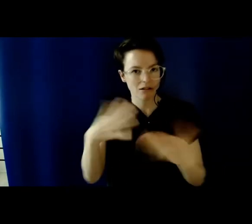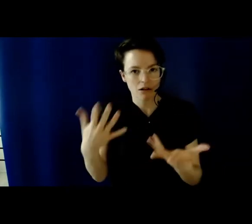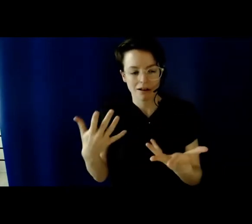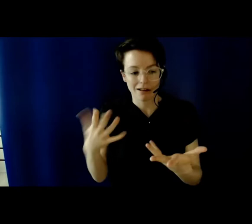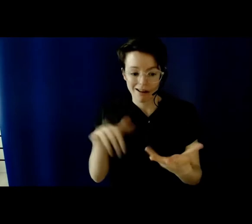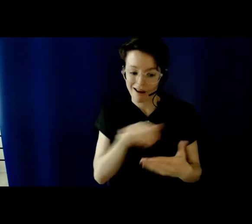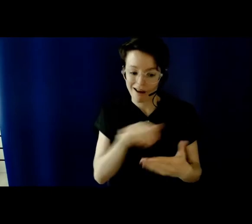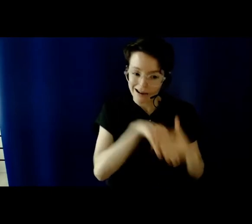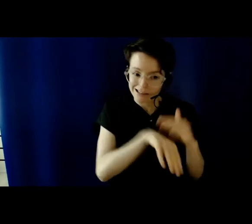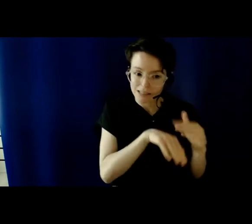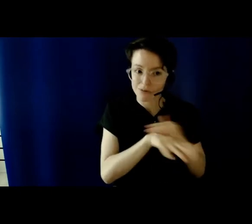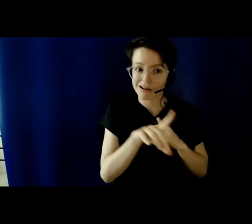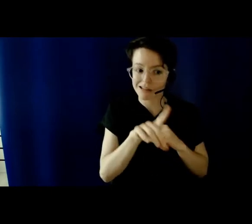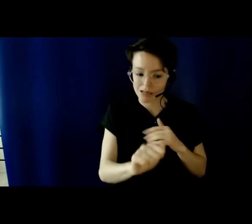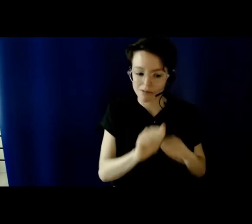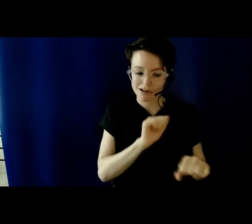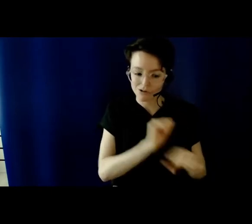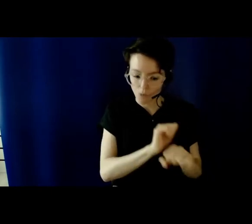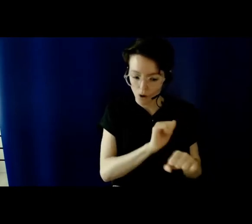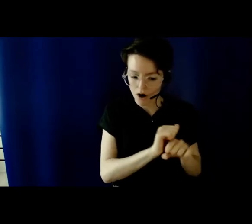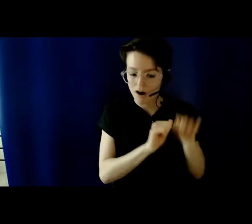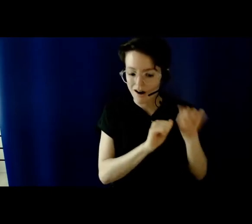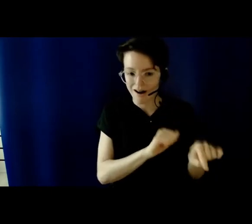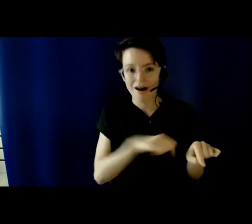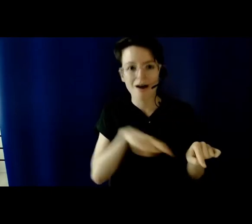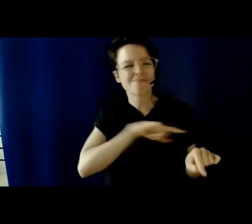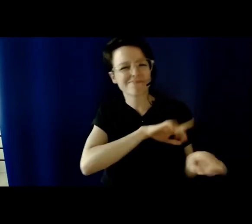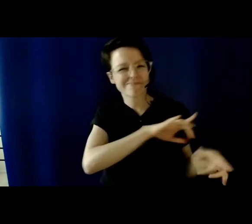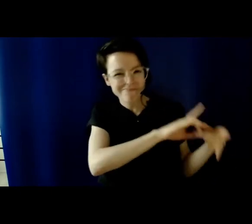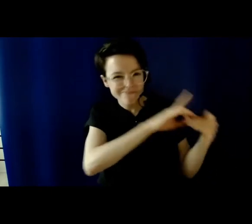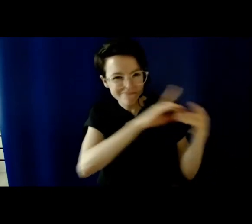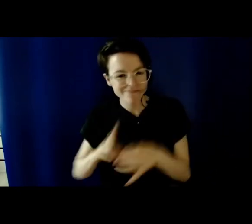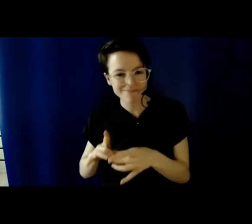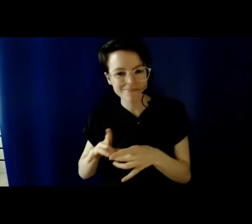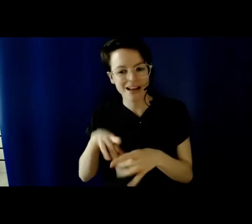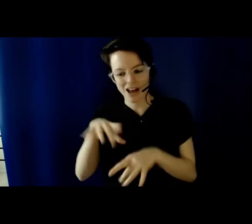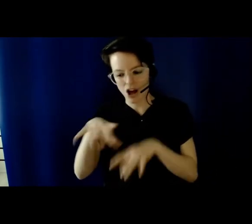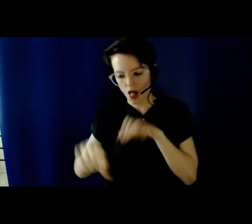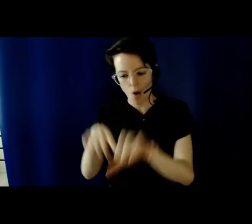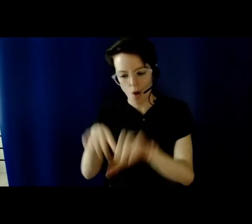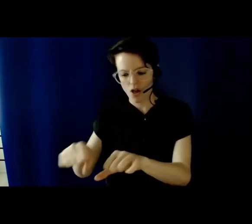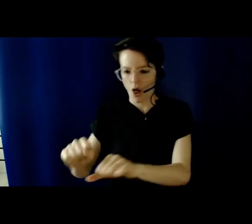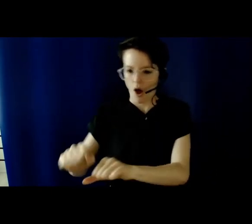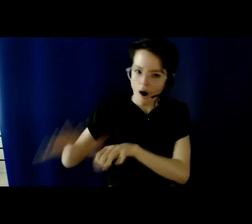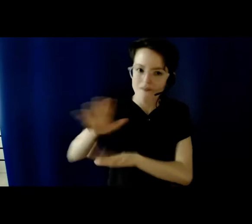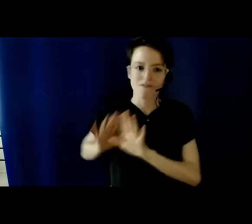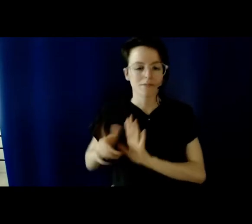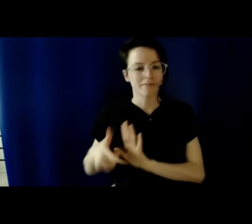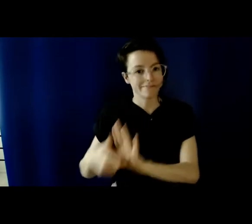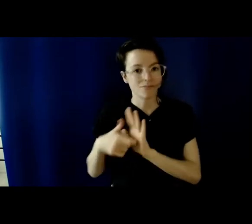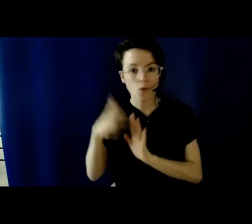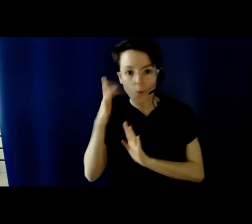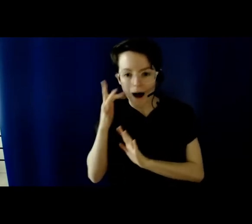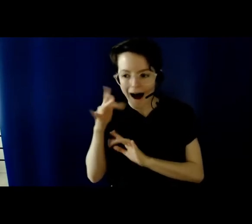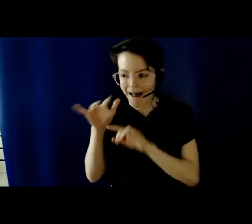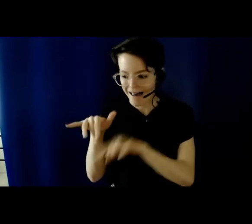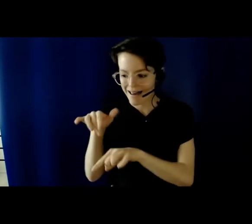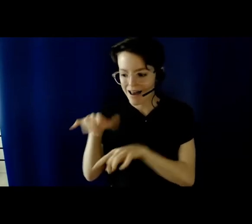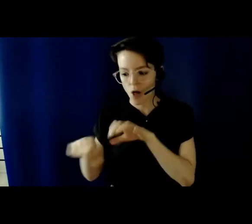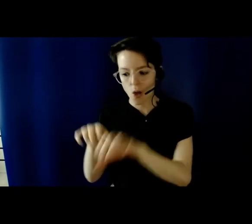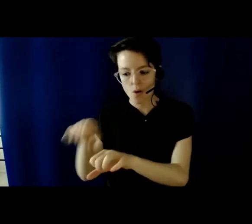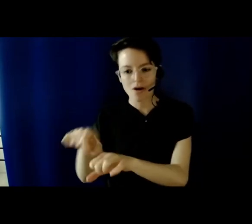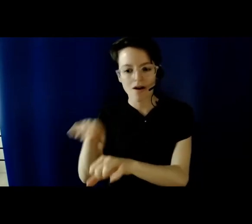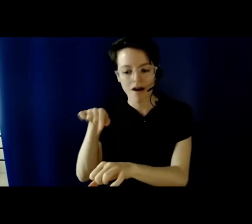disability justice work without also doing anti-colonial work because colonization relies on ableism and ableism grows out of colonial